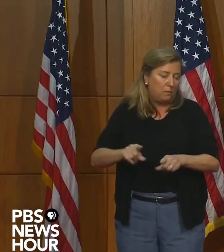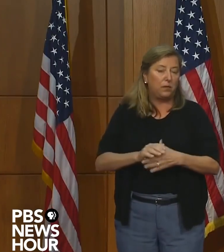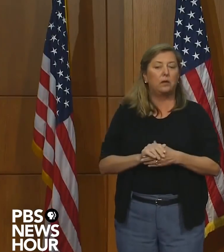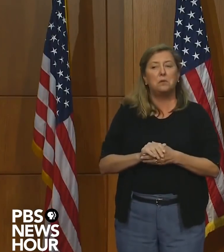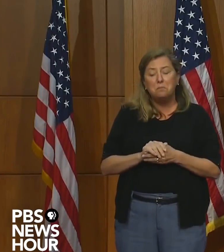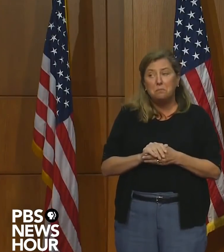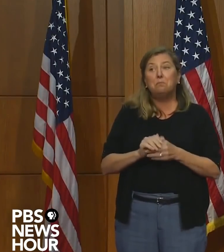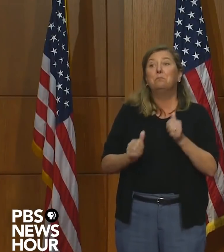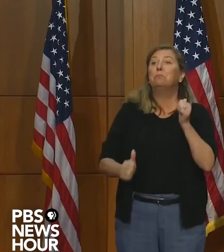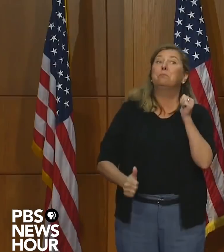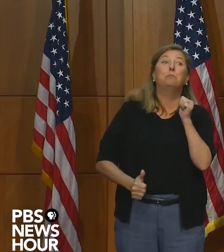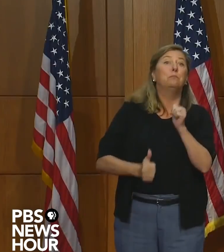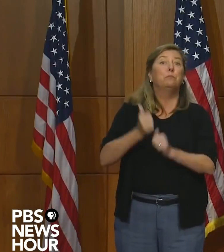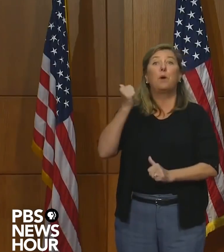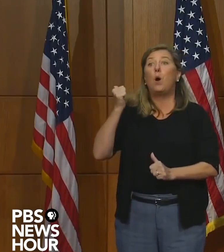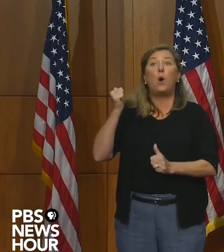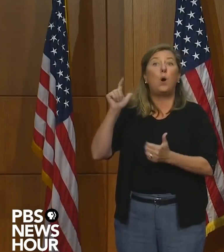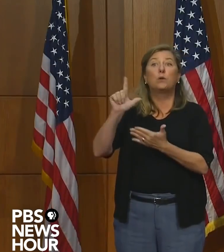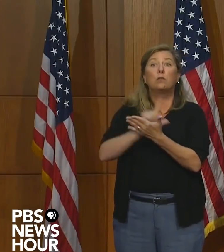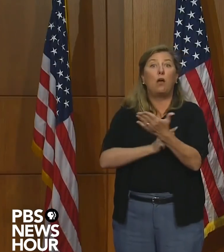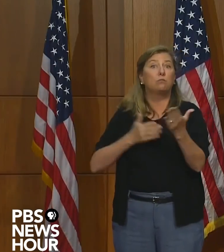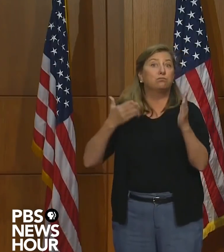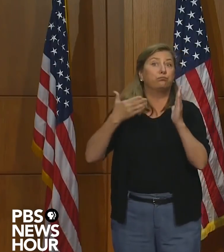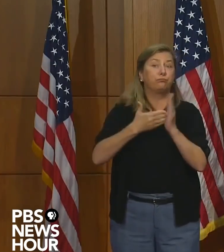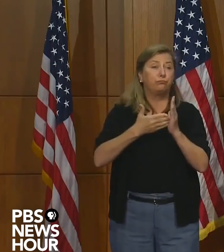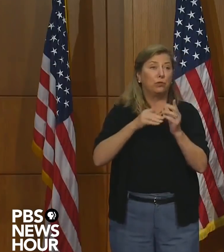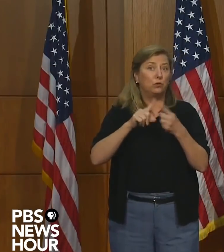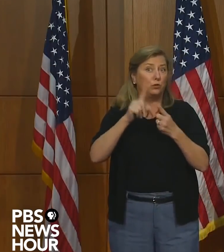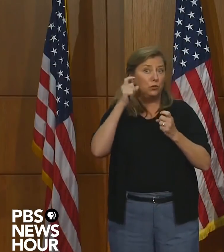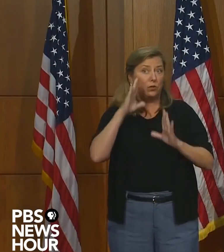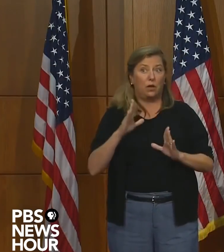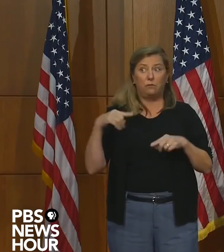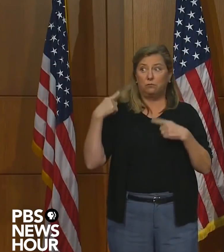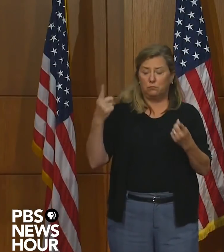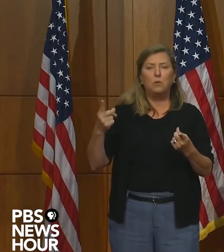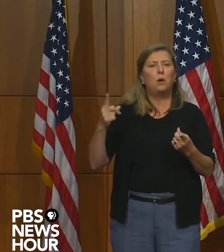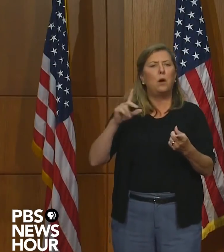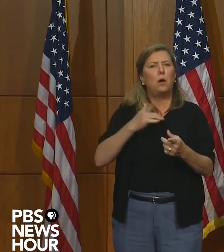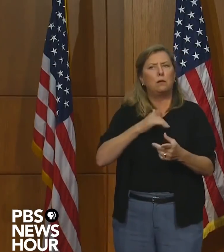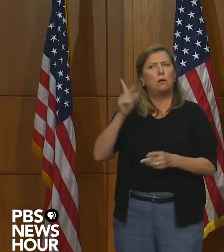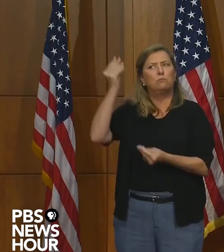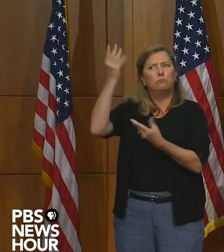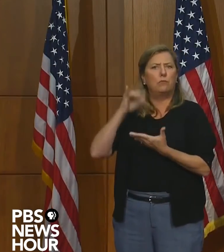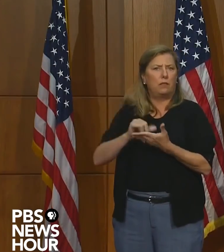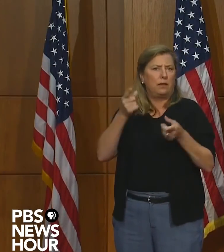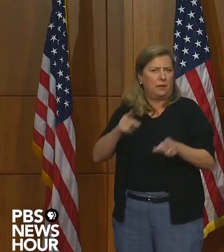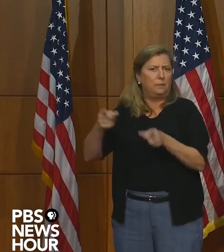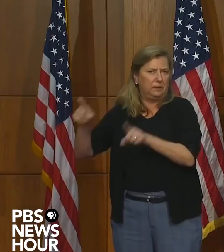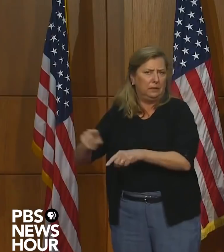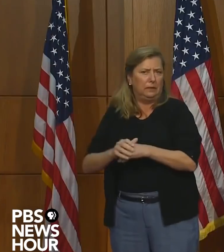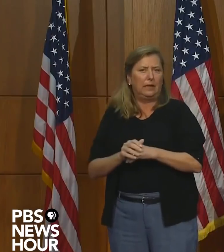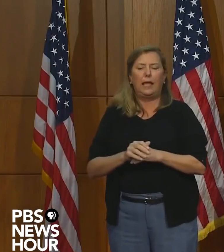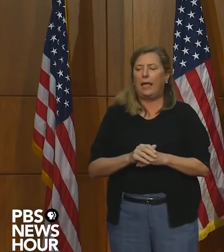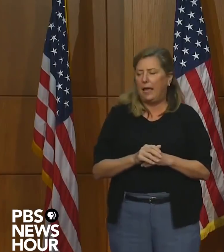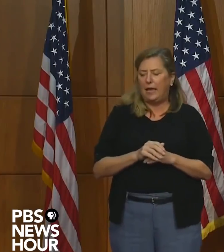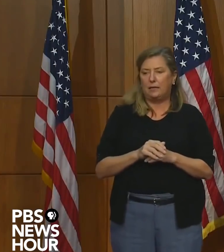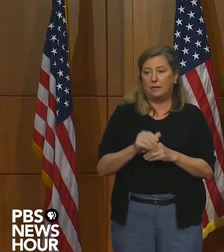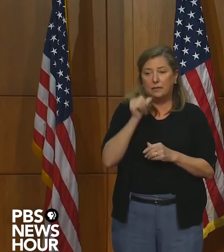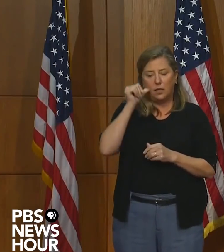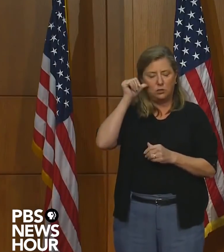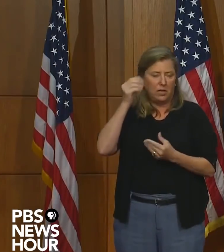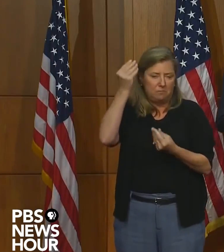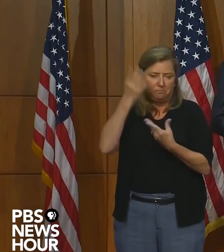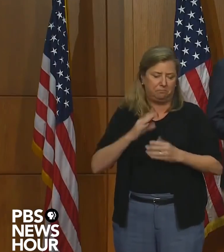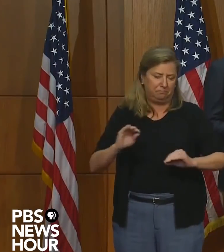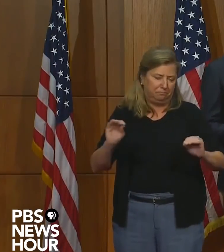of the litigation filed against the governor across the Commonwealth during this pandemic, we have been afforded that opportunity, that but we were not this time.